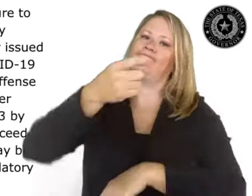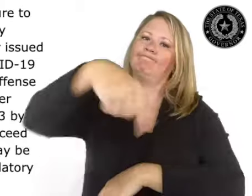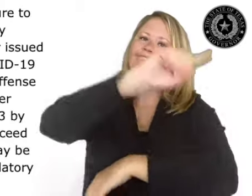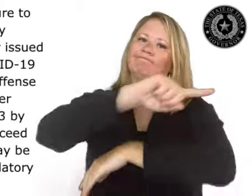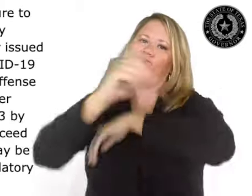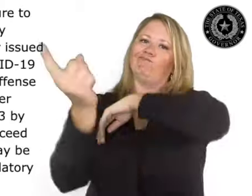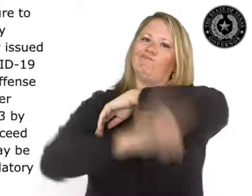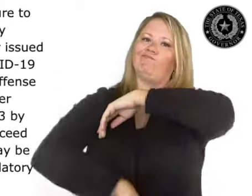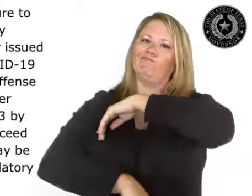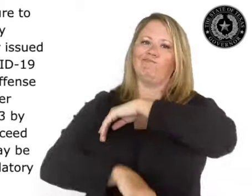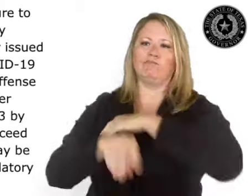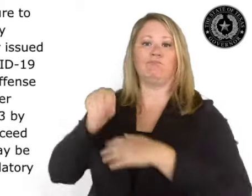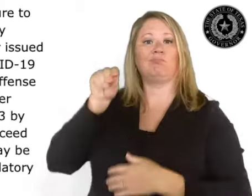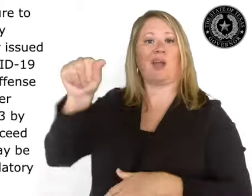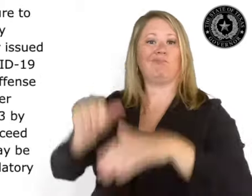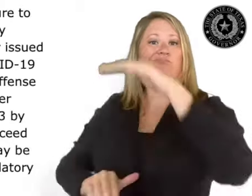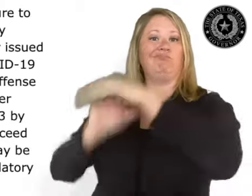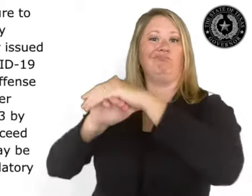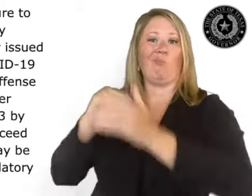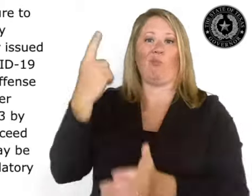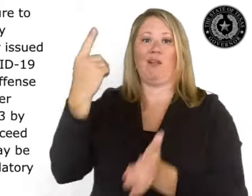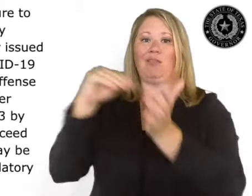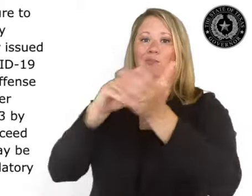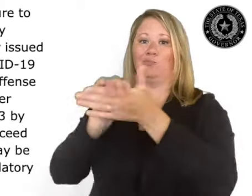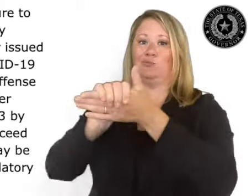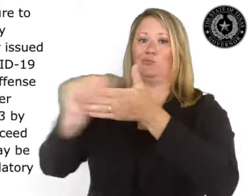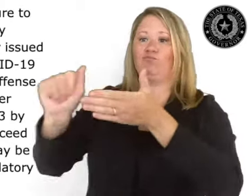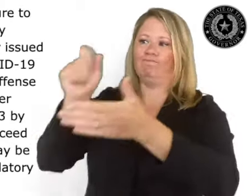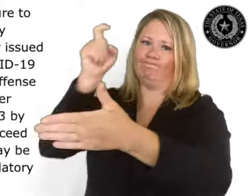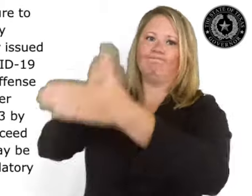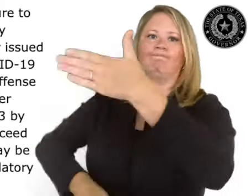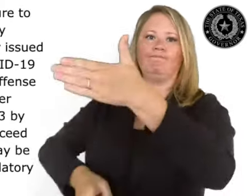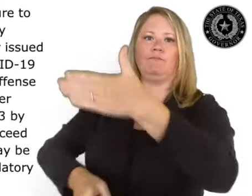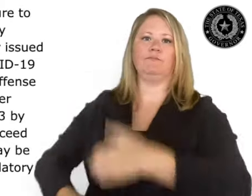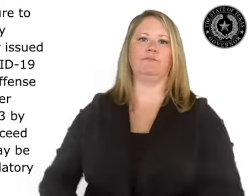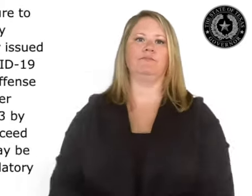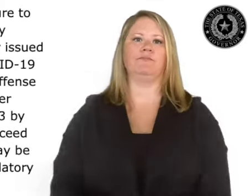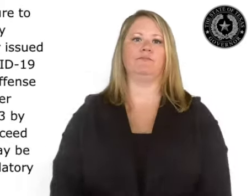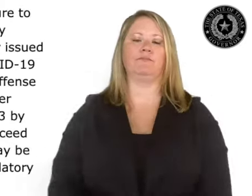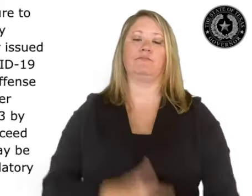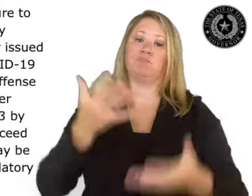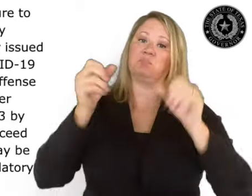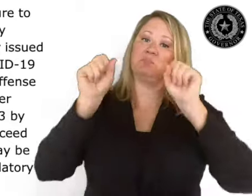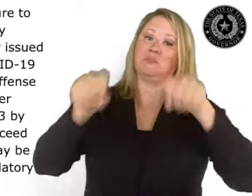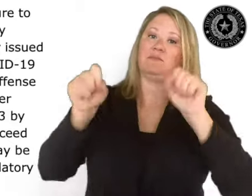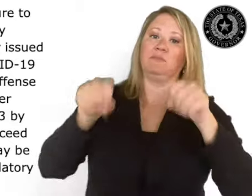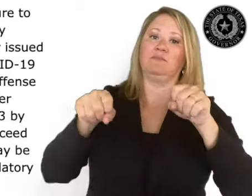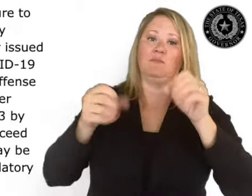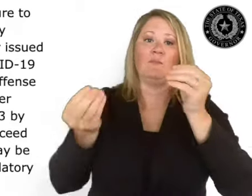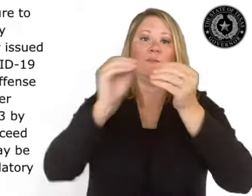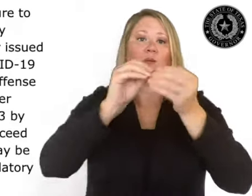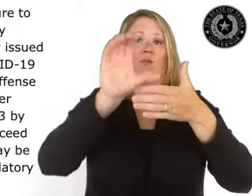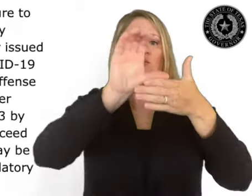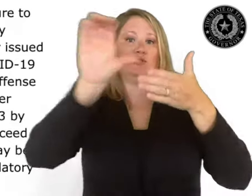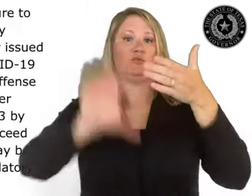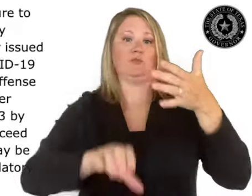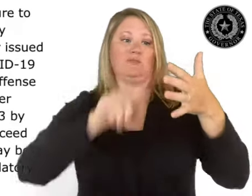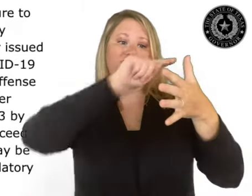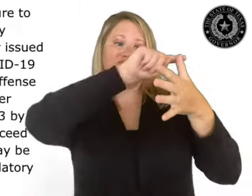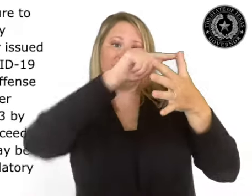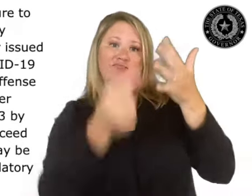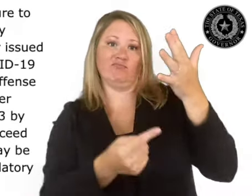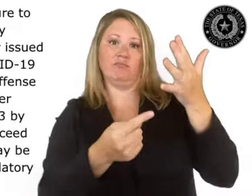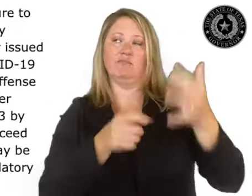offense punishable under Section 418.012 Section 418.173, by a fine not to exceed $1,000,